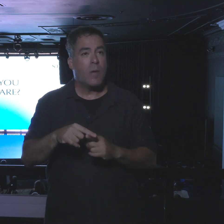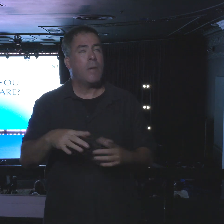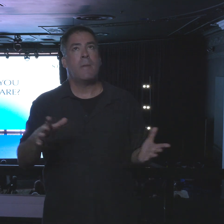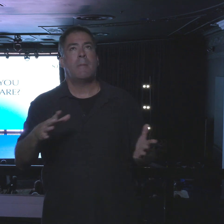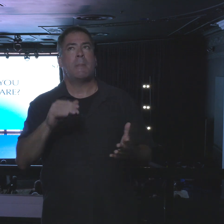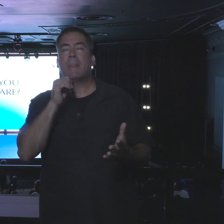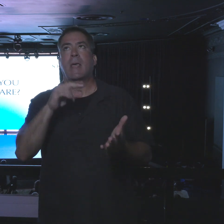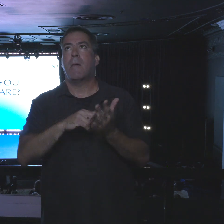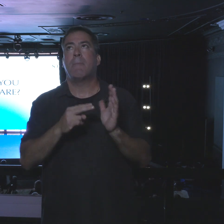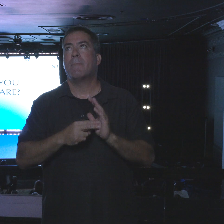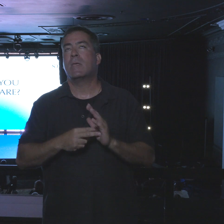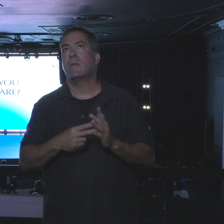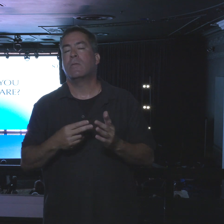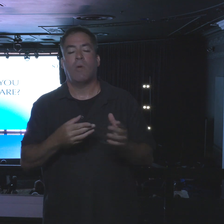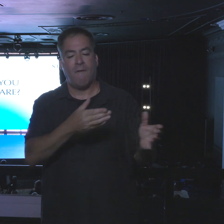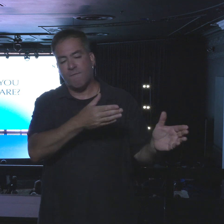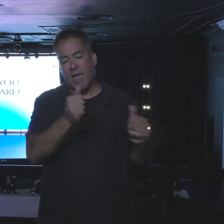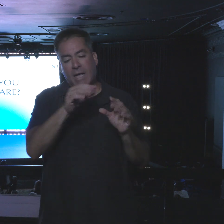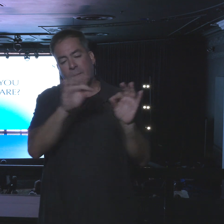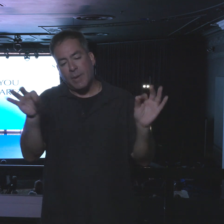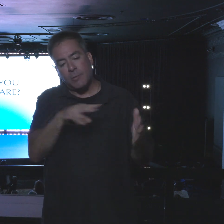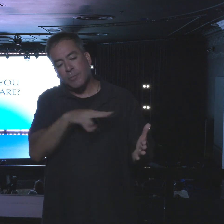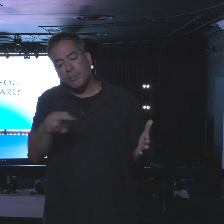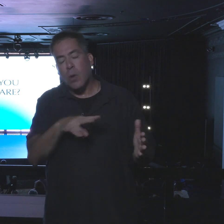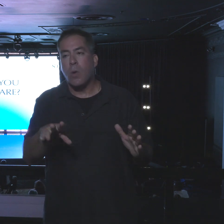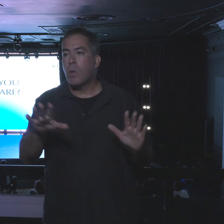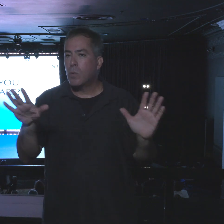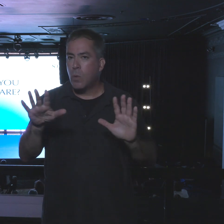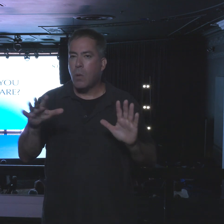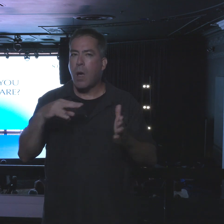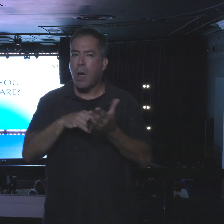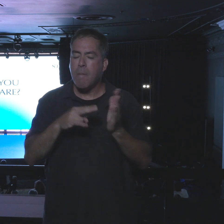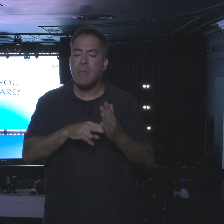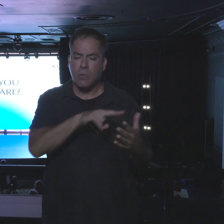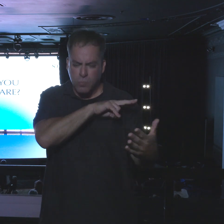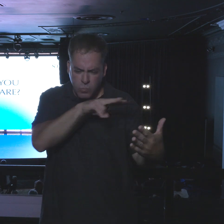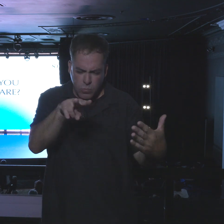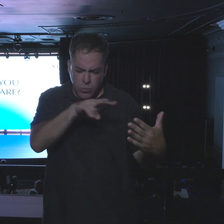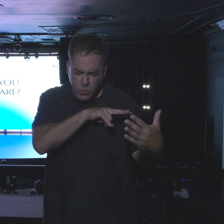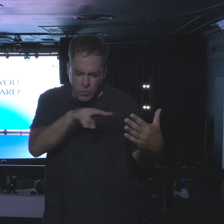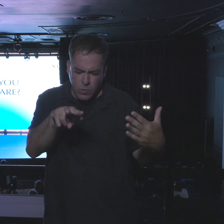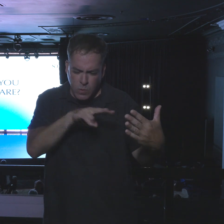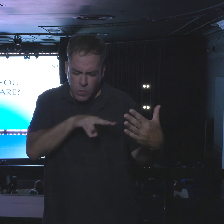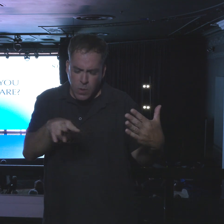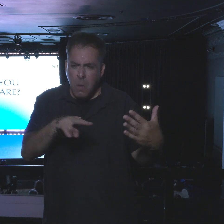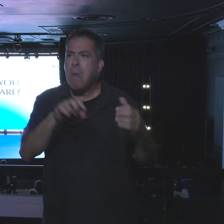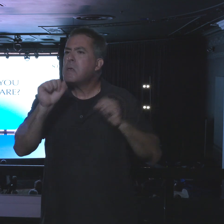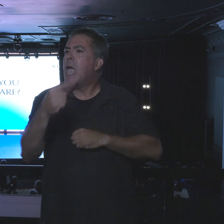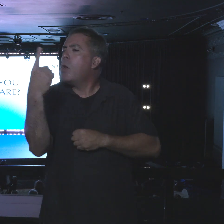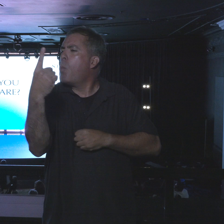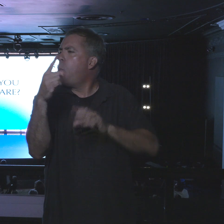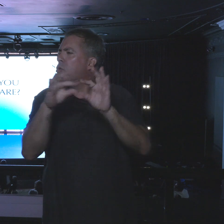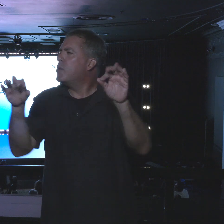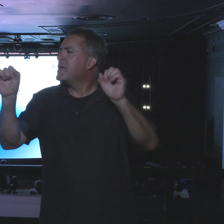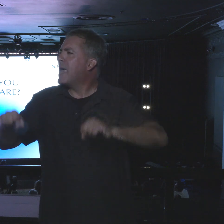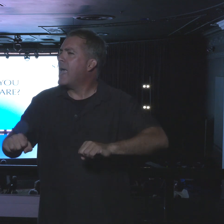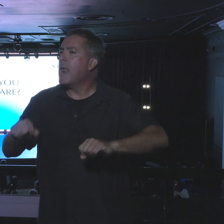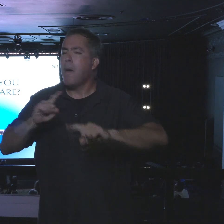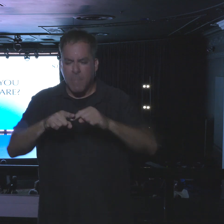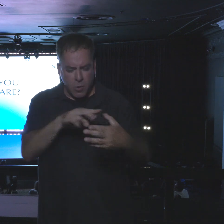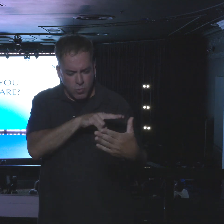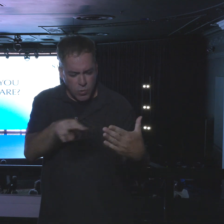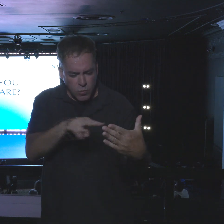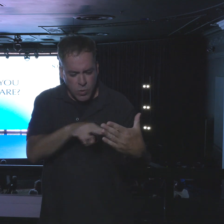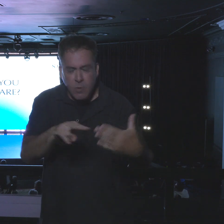about a quick verse. I'm talking about reading. It could be one scripture, but meditating